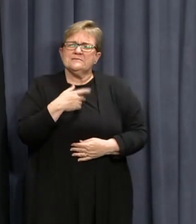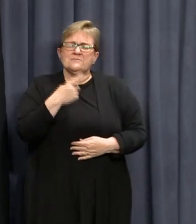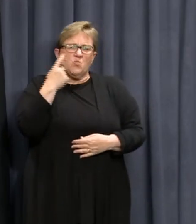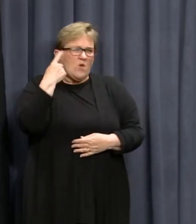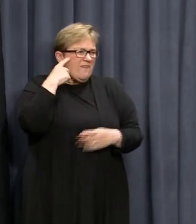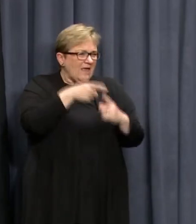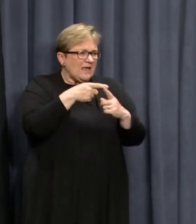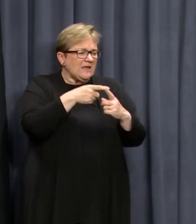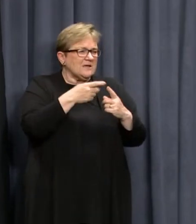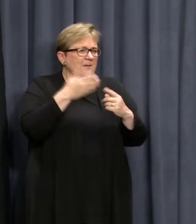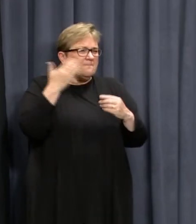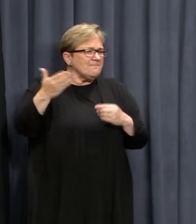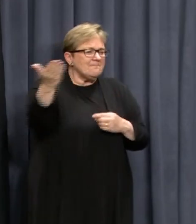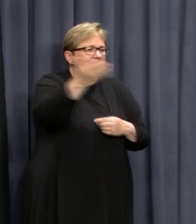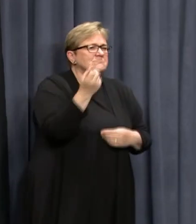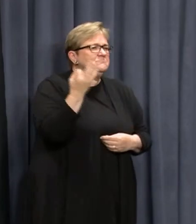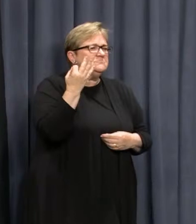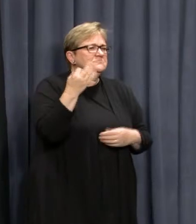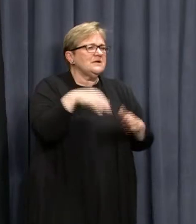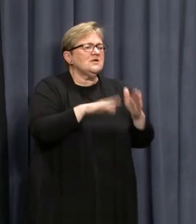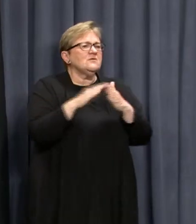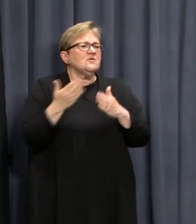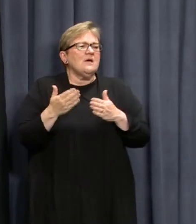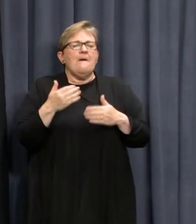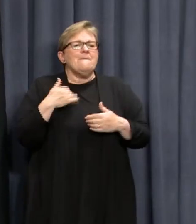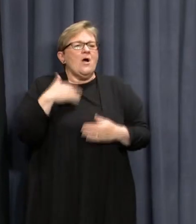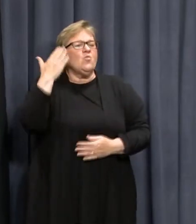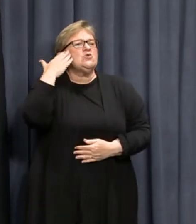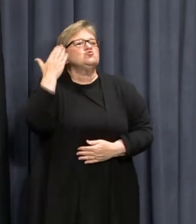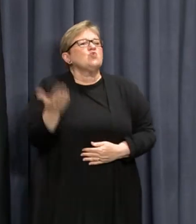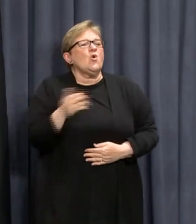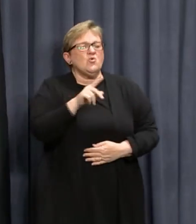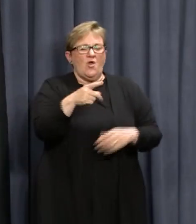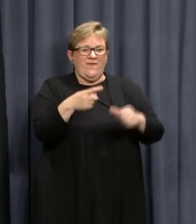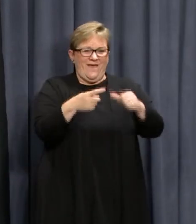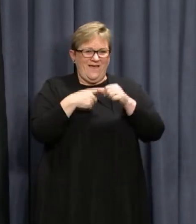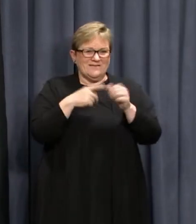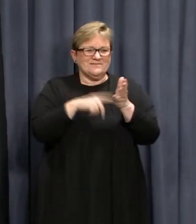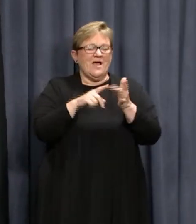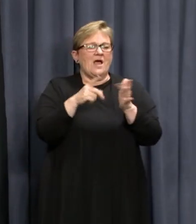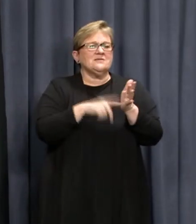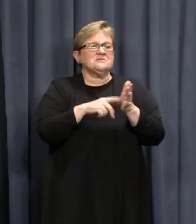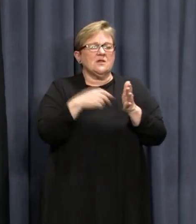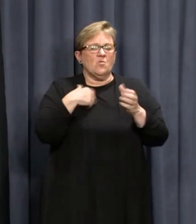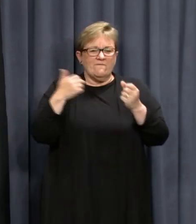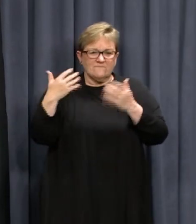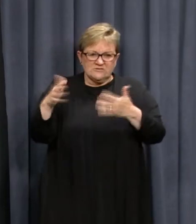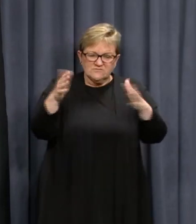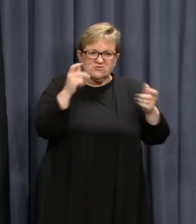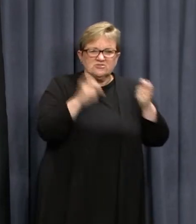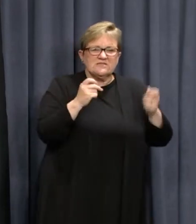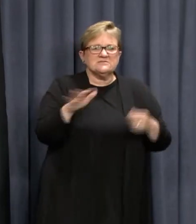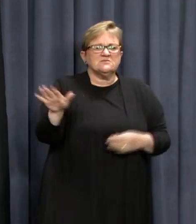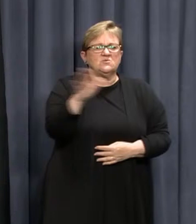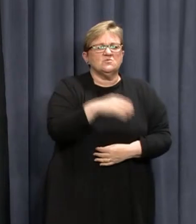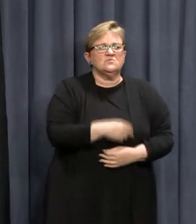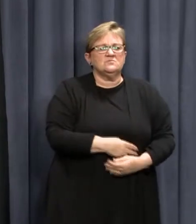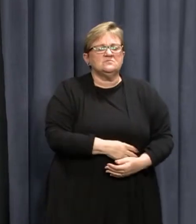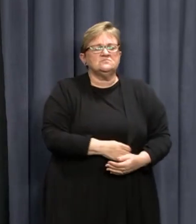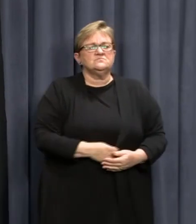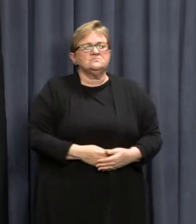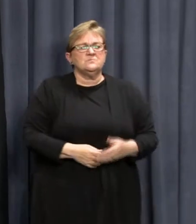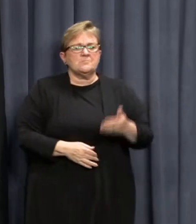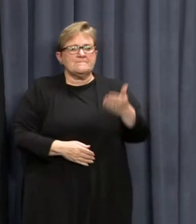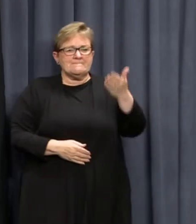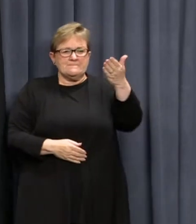hasn't been community spread of the virus. But we won't know that until such time as we ramp up our testing. The return